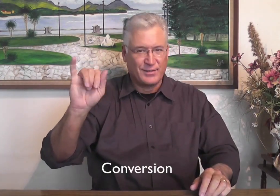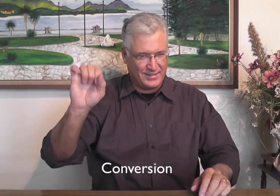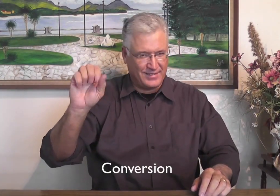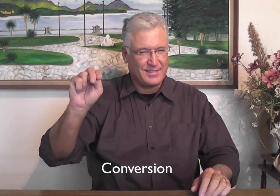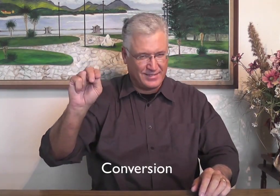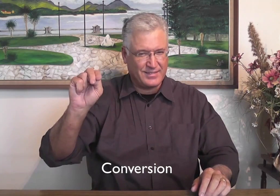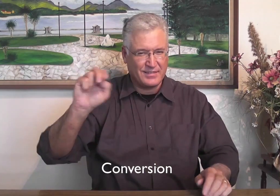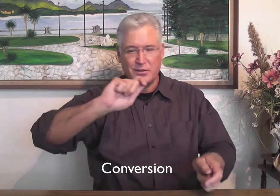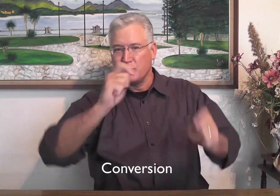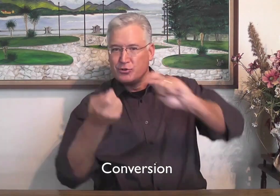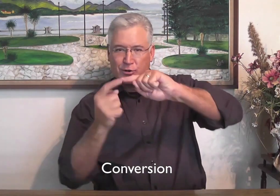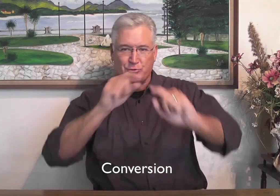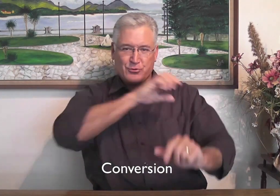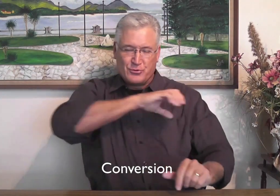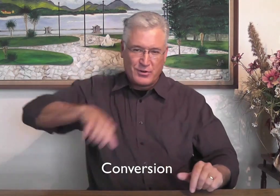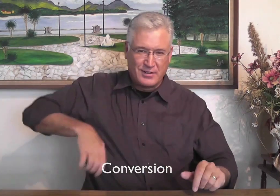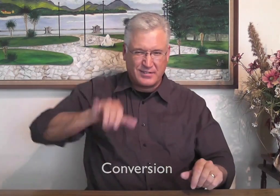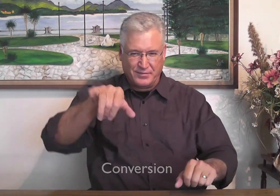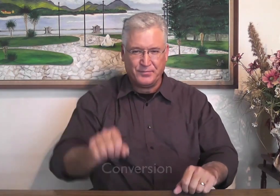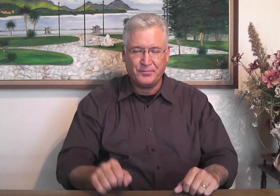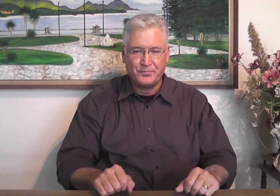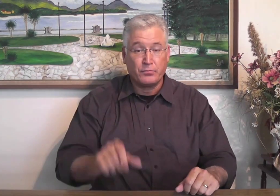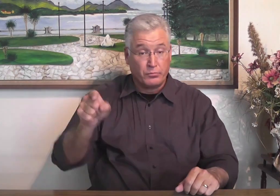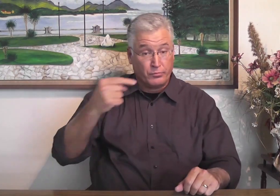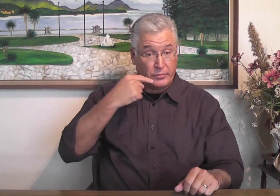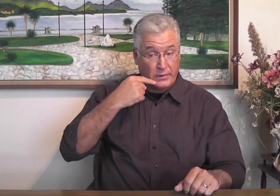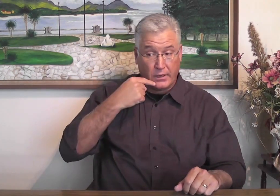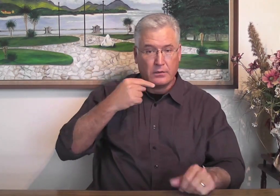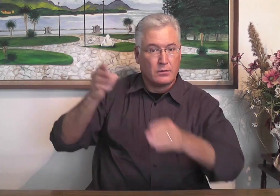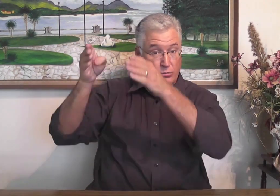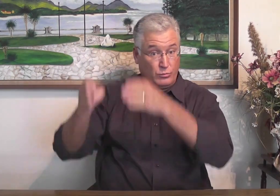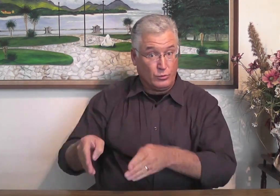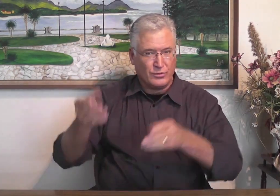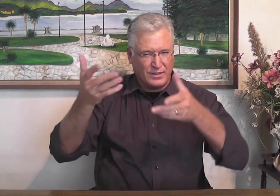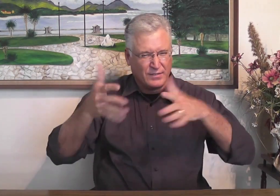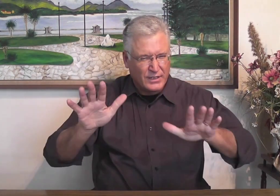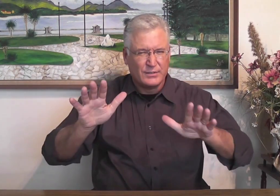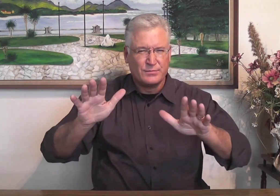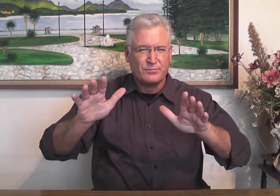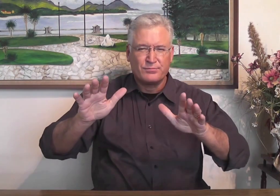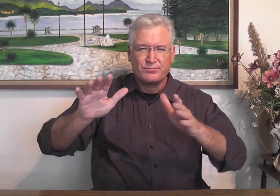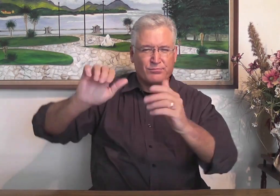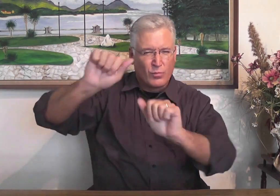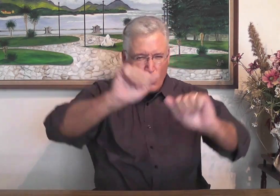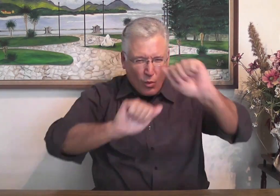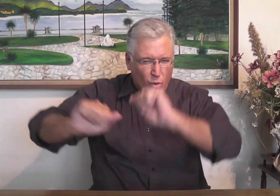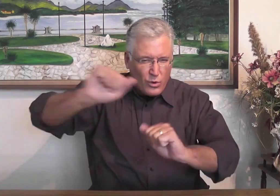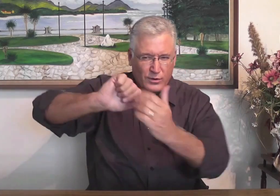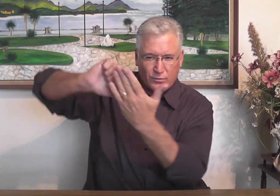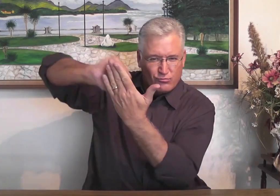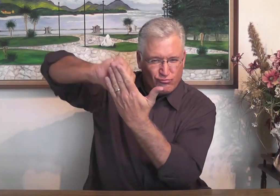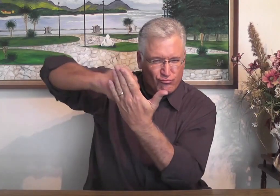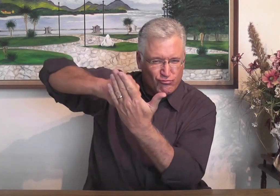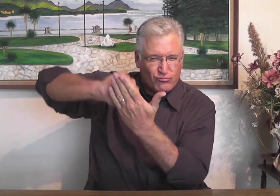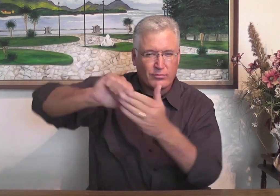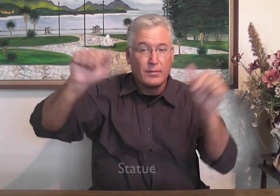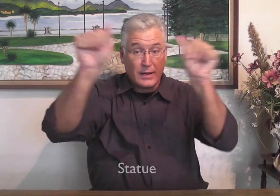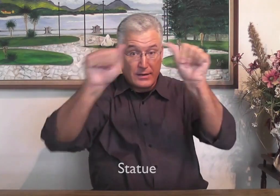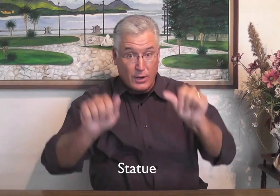conversion, wanting to explain that conversion to Christ. He said, for example, if there is a statue